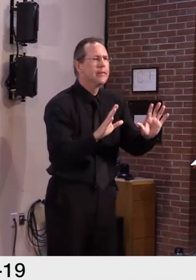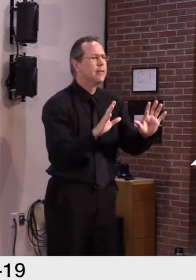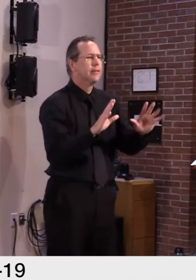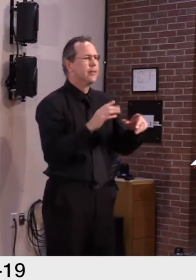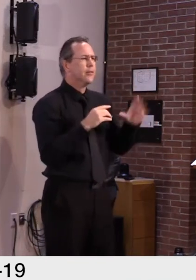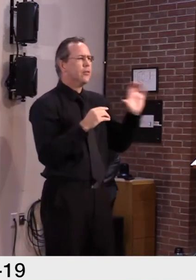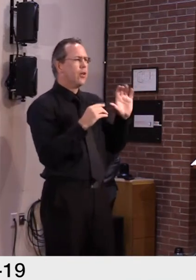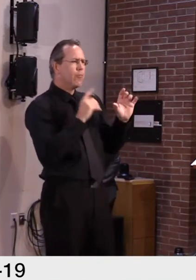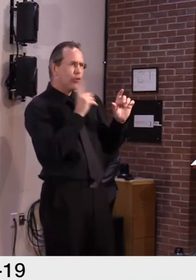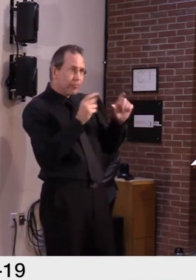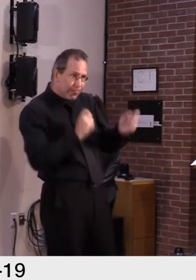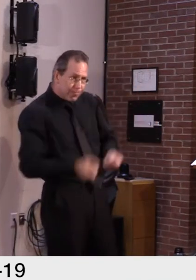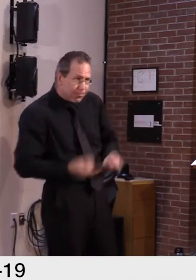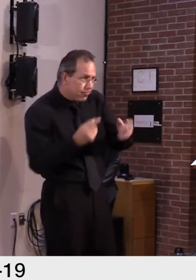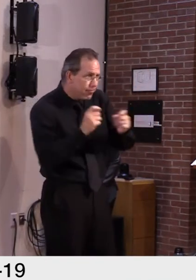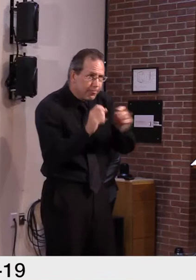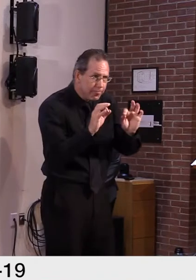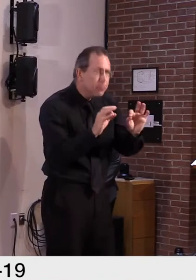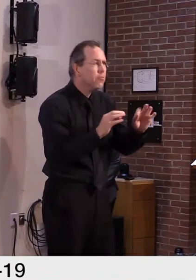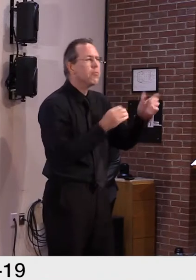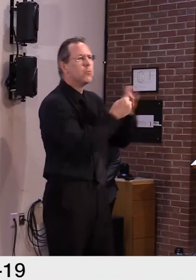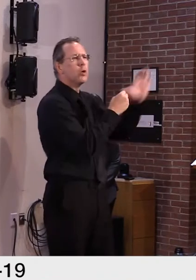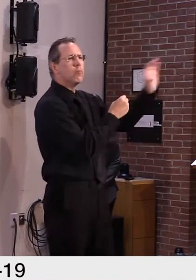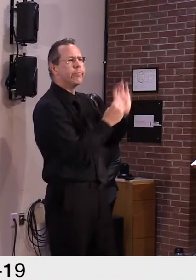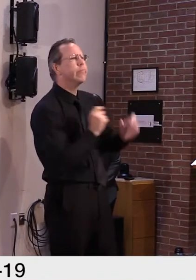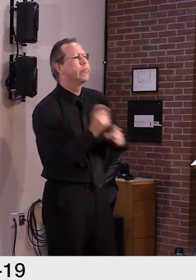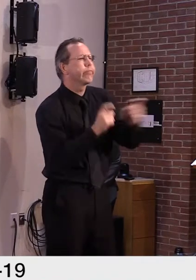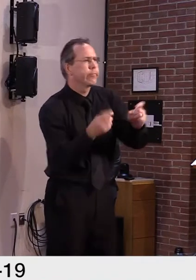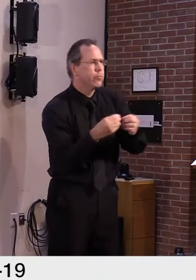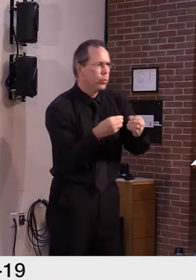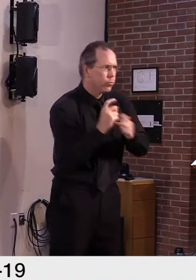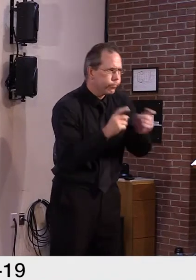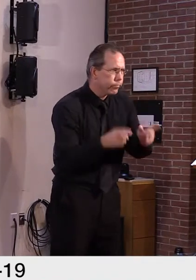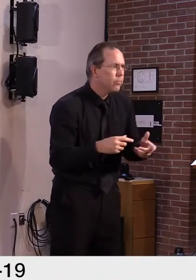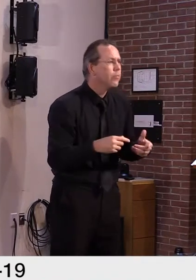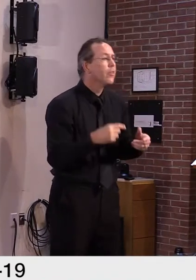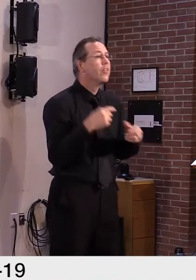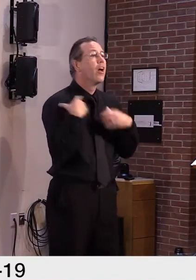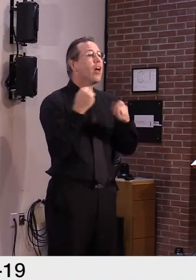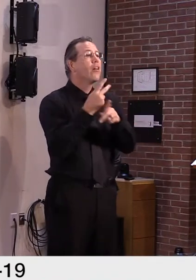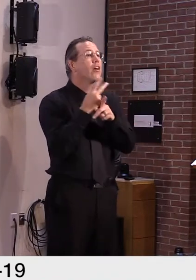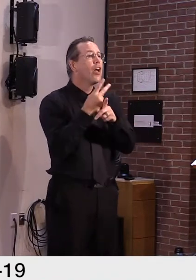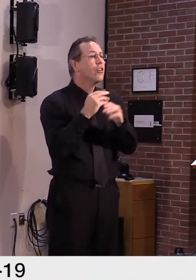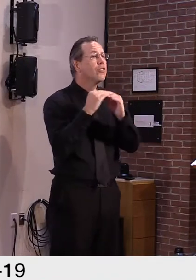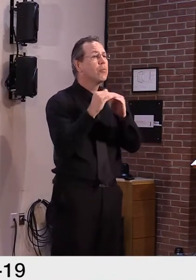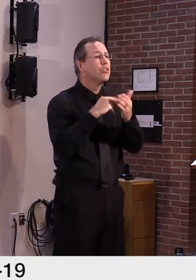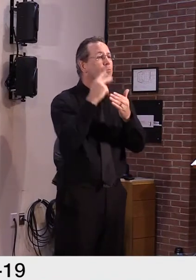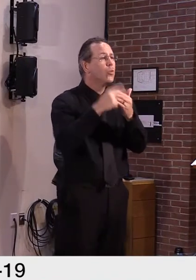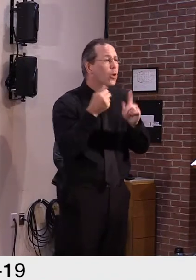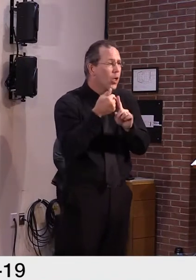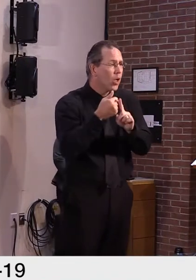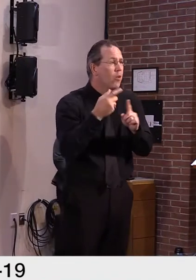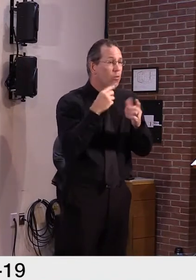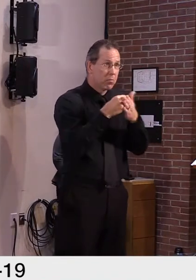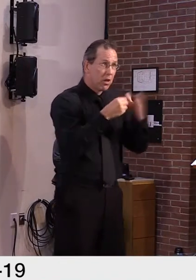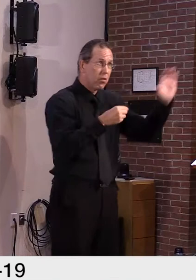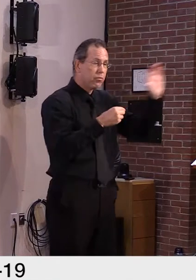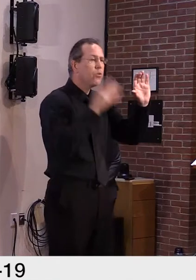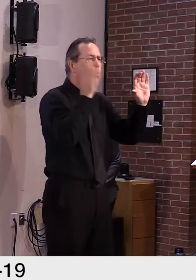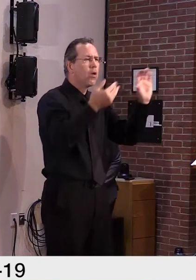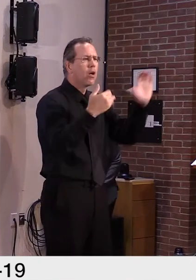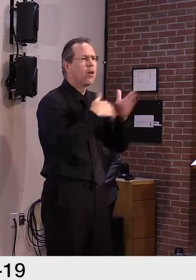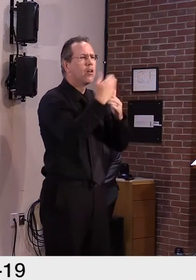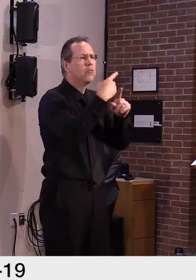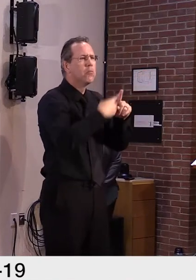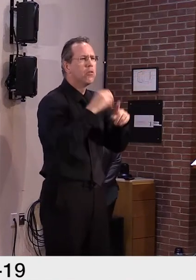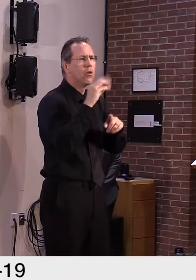a second round of the healthcare stabilization as well that will begin in October. And then one last question while I have you.